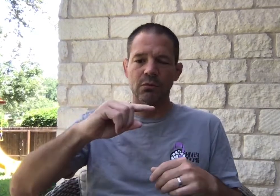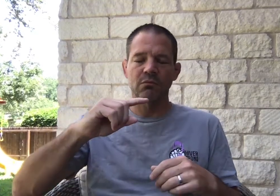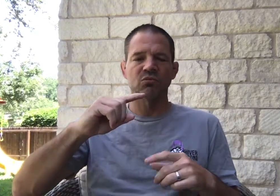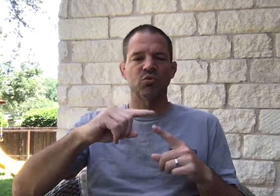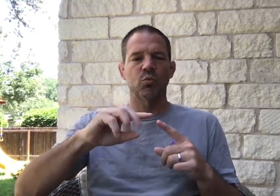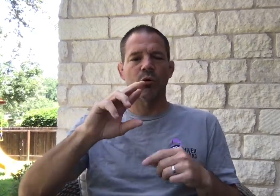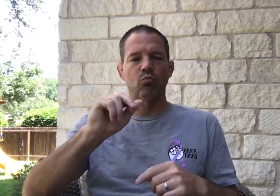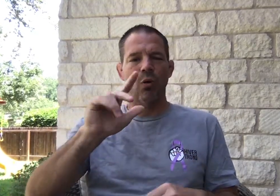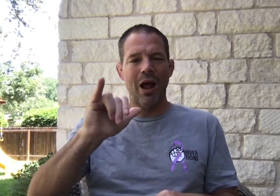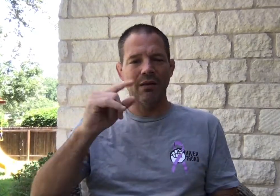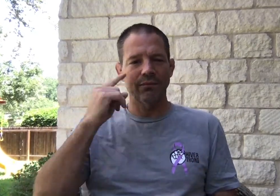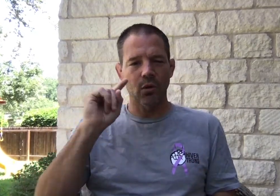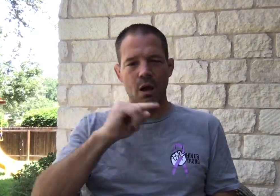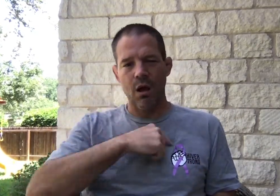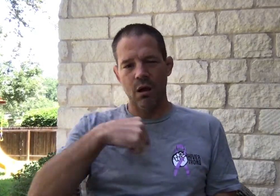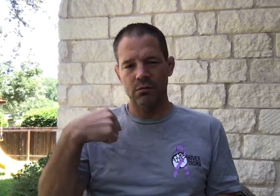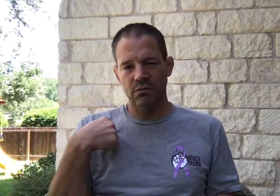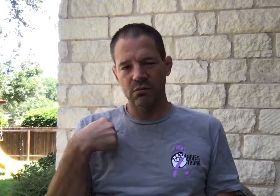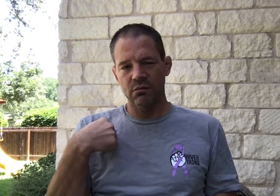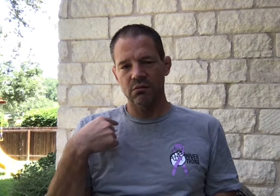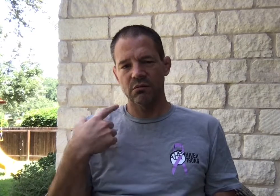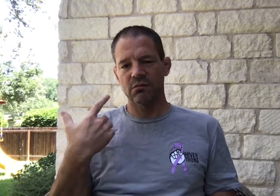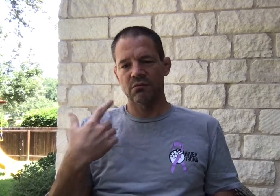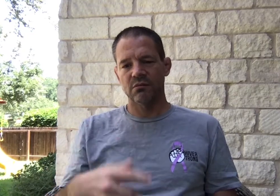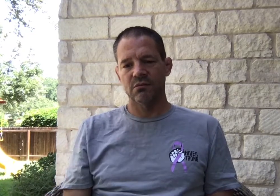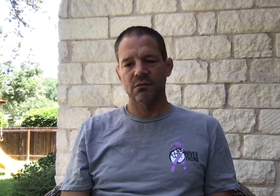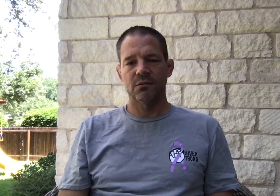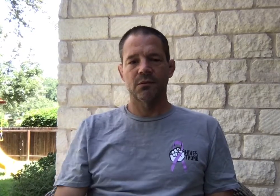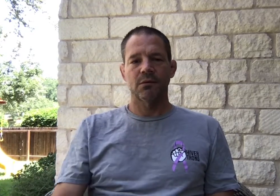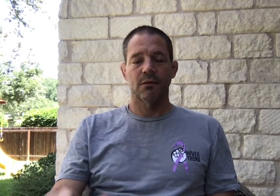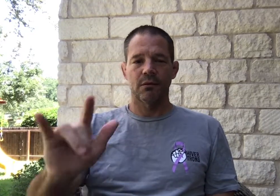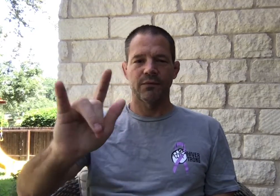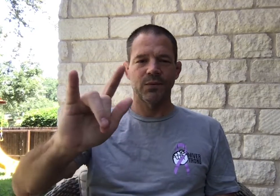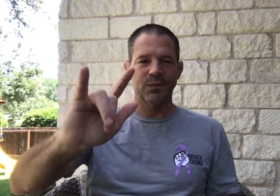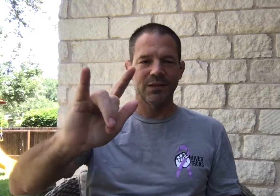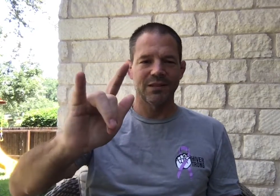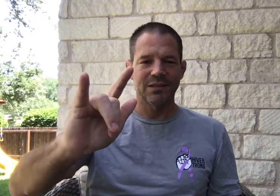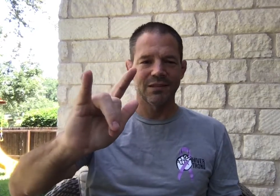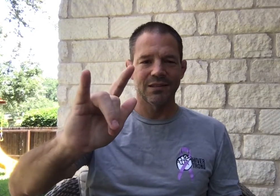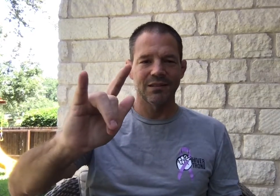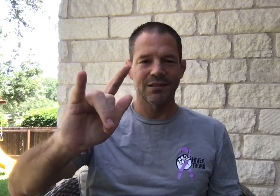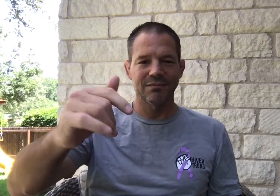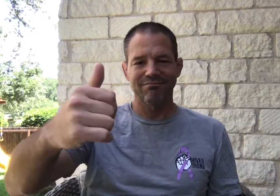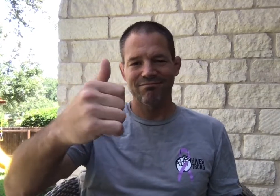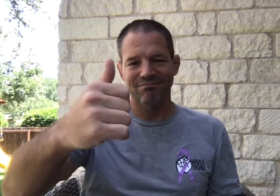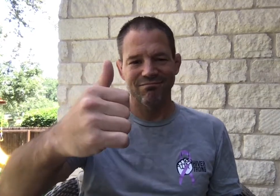to rally for us. I love you all. Thank you.